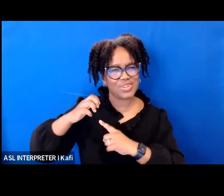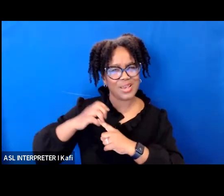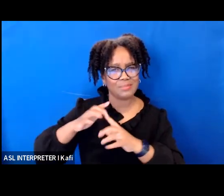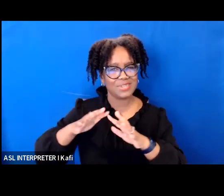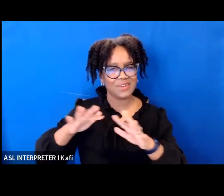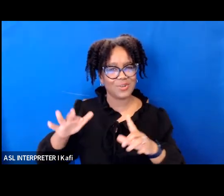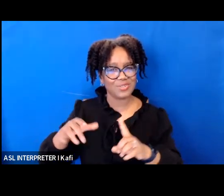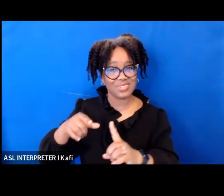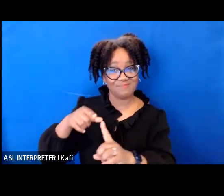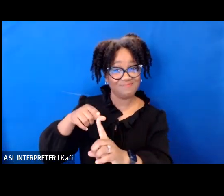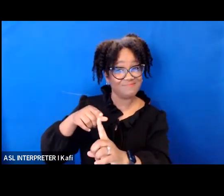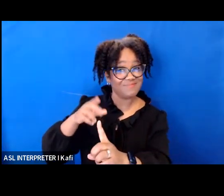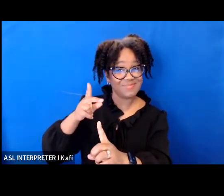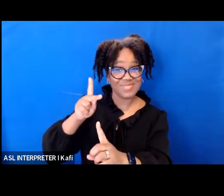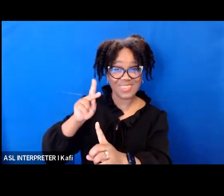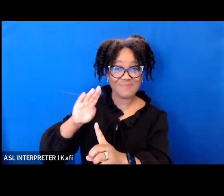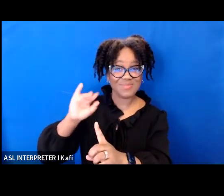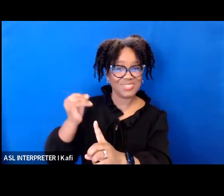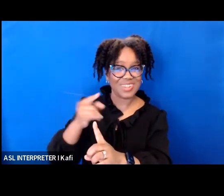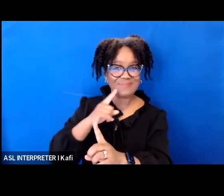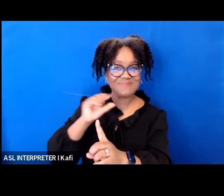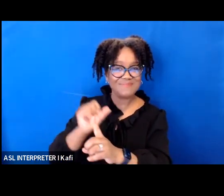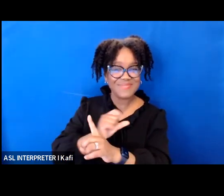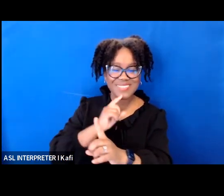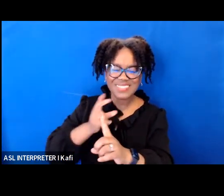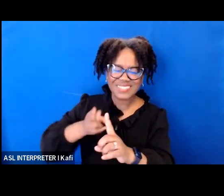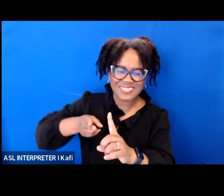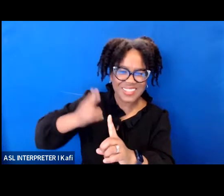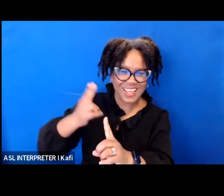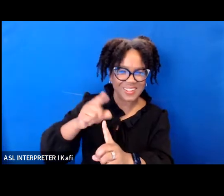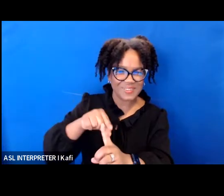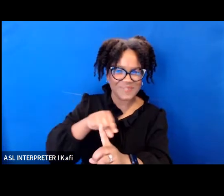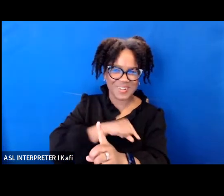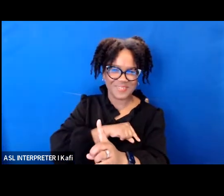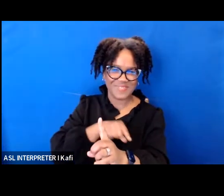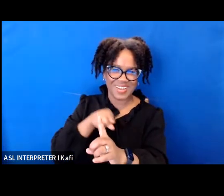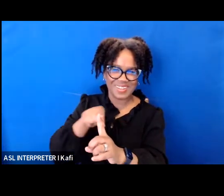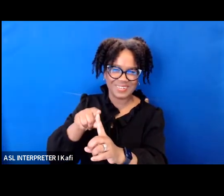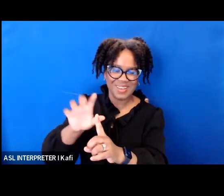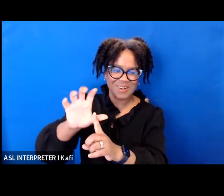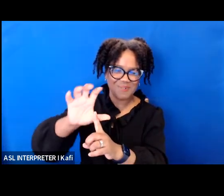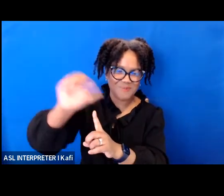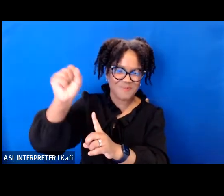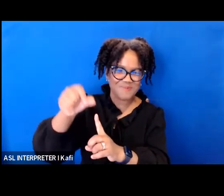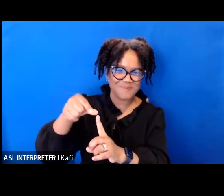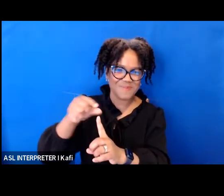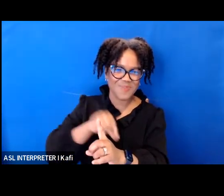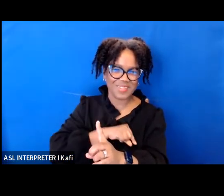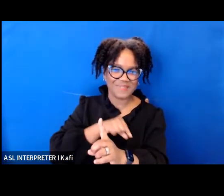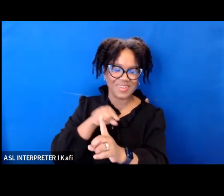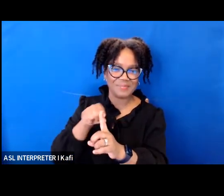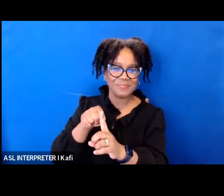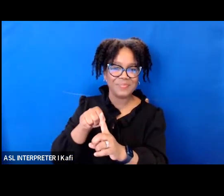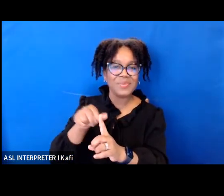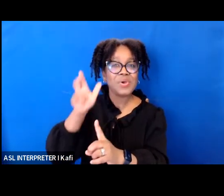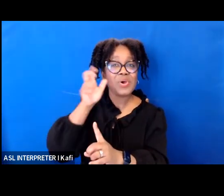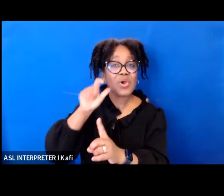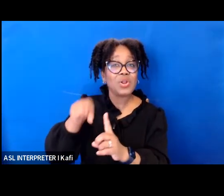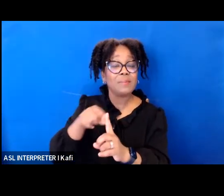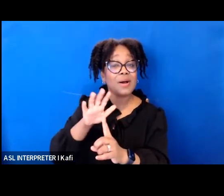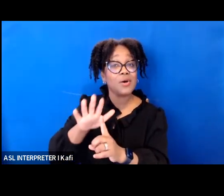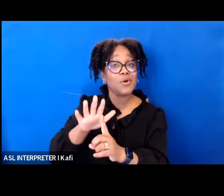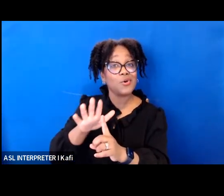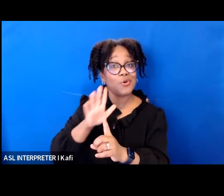we've heard some of the disability cases her stamps that uber has an obligation to be accessible